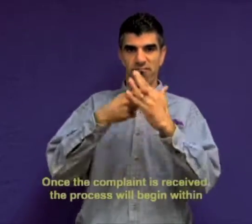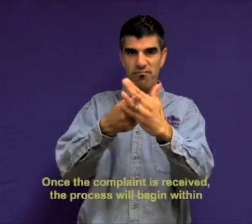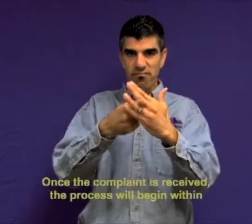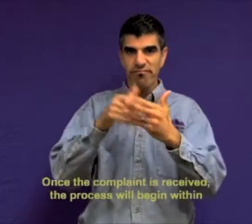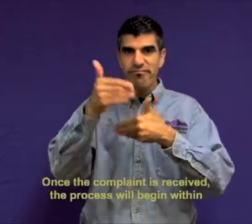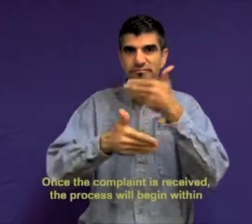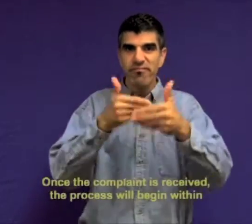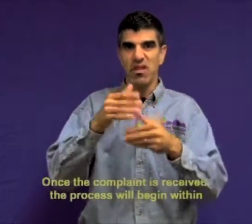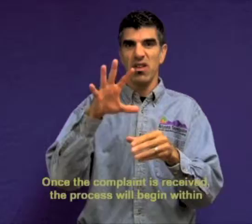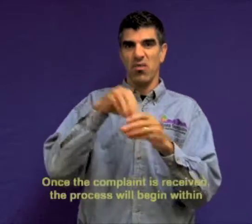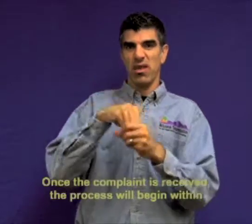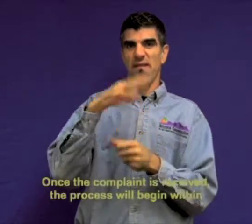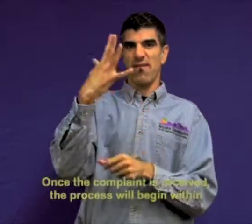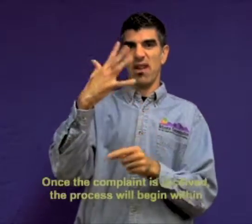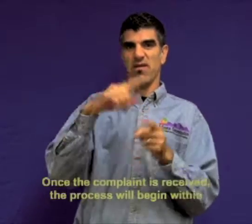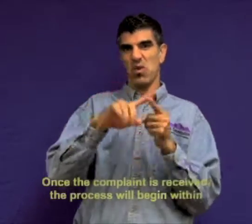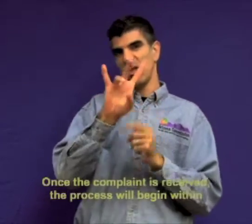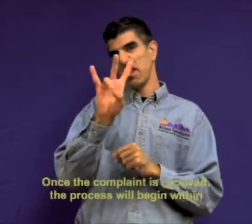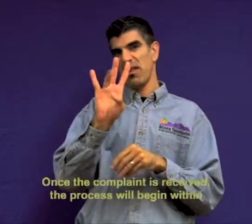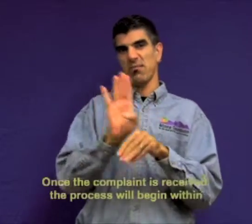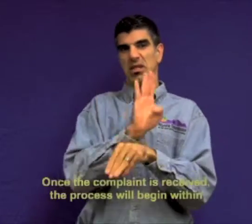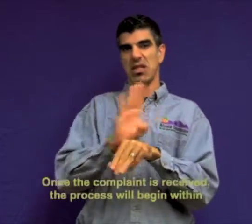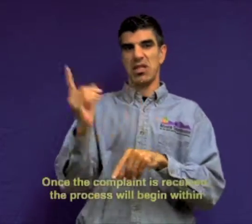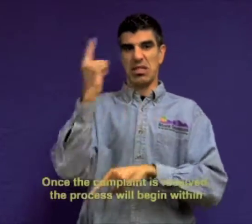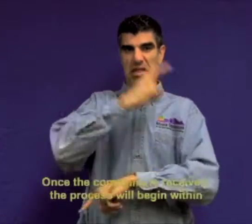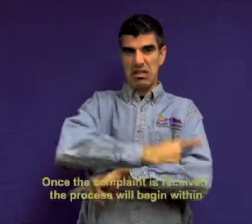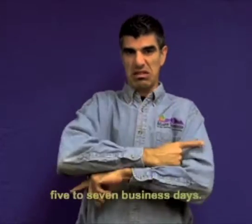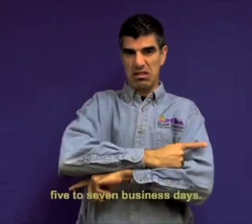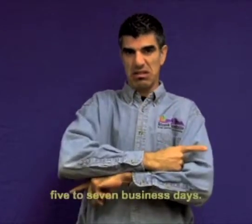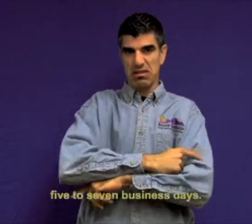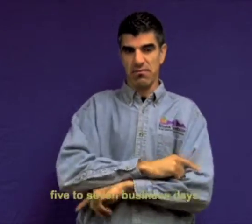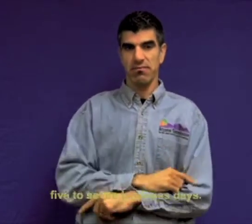Once the complaint is received, the process will begin within five to seven business days.